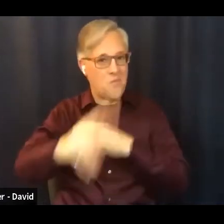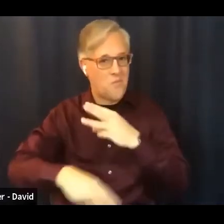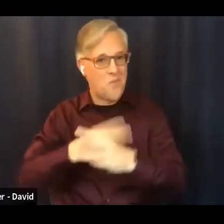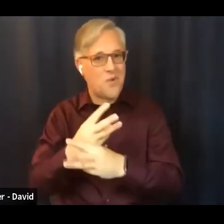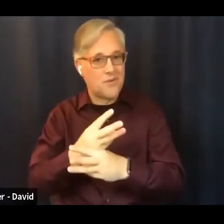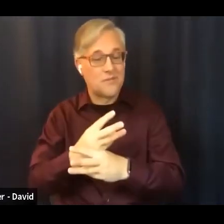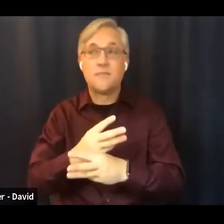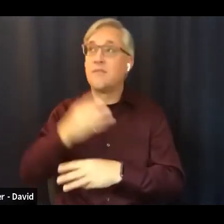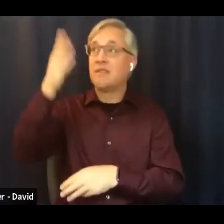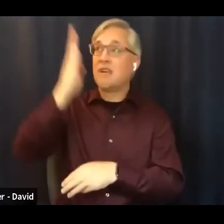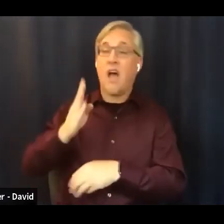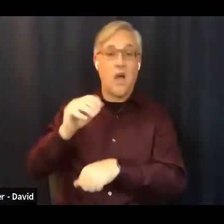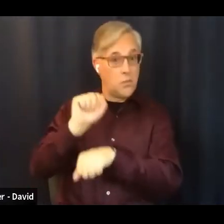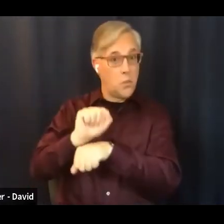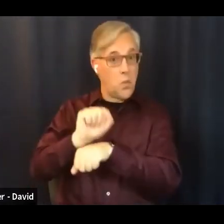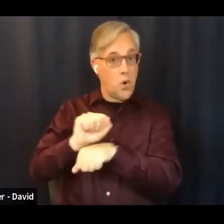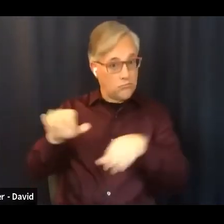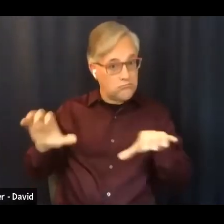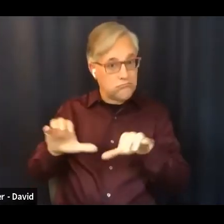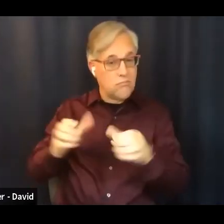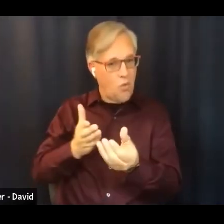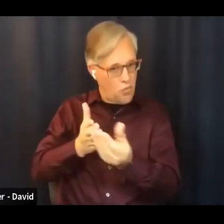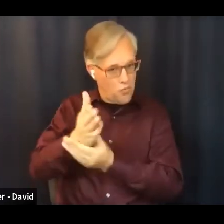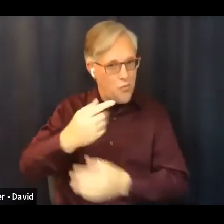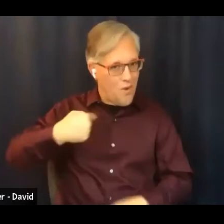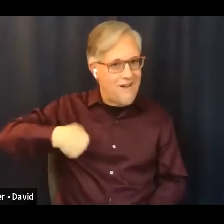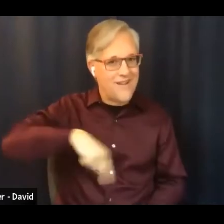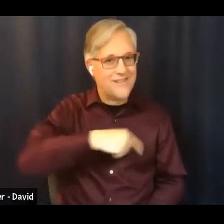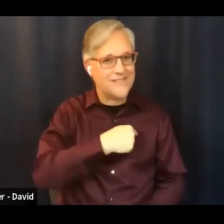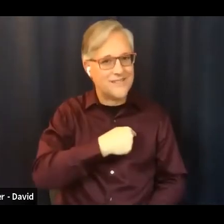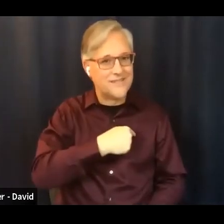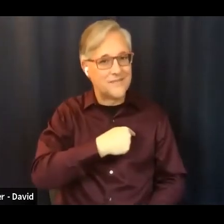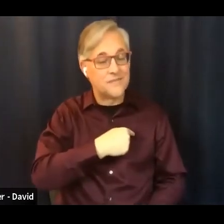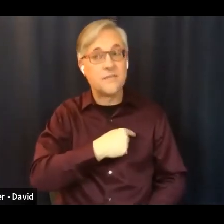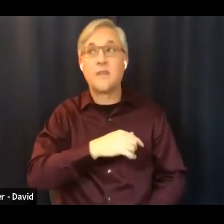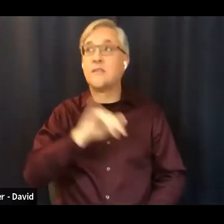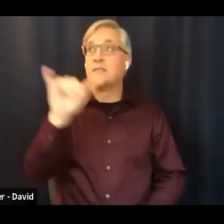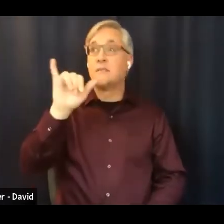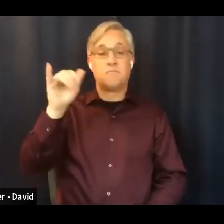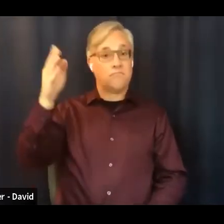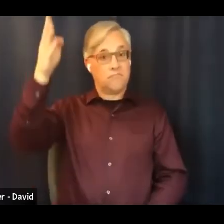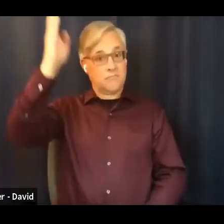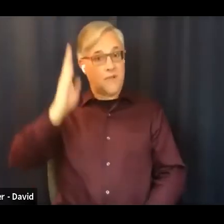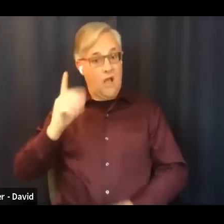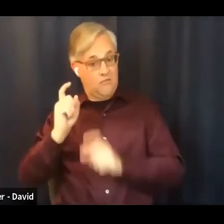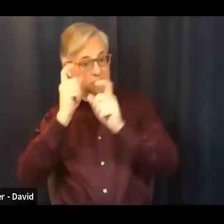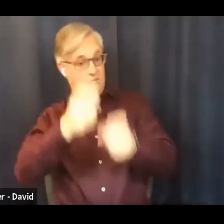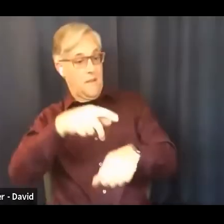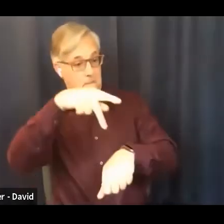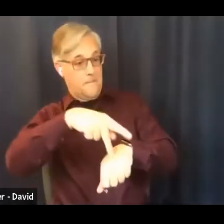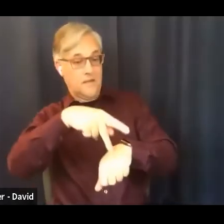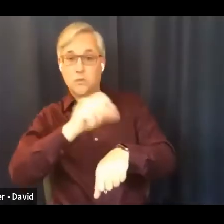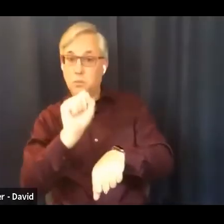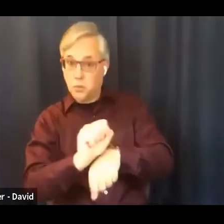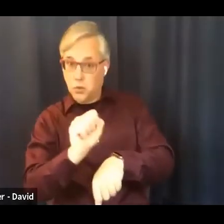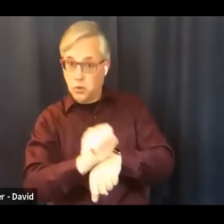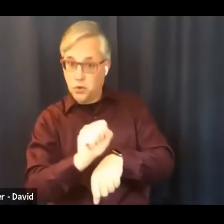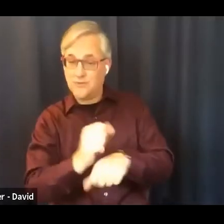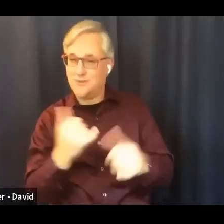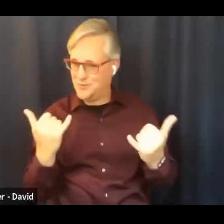and just like god gave peter to work to do in this week's gospel lesson god